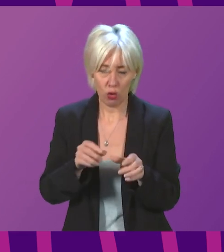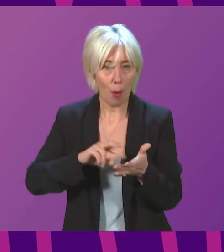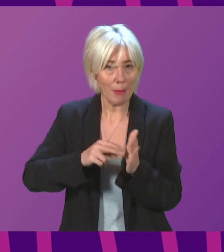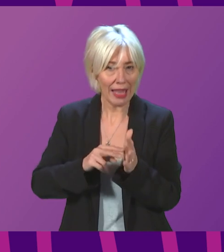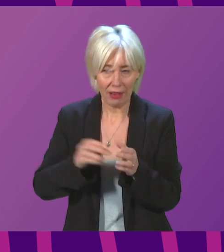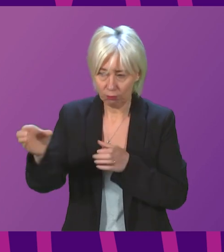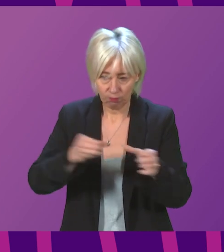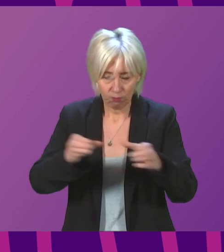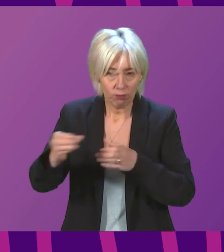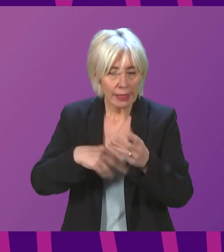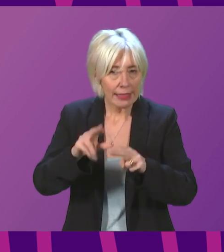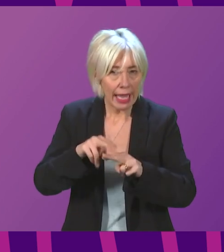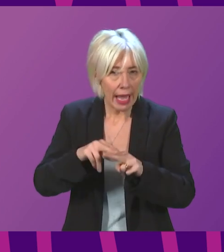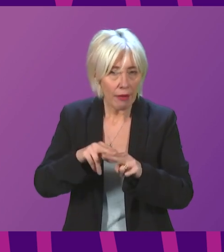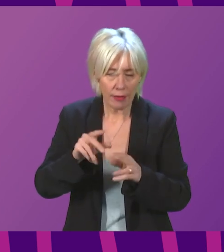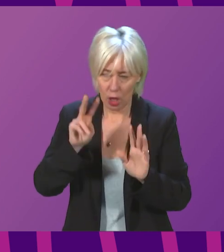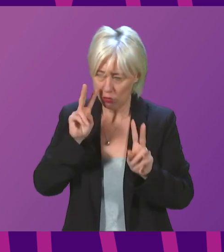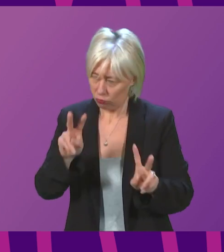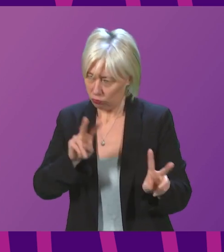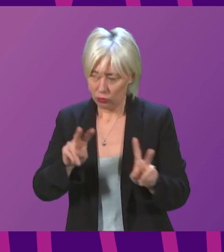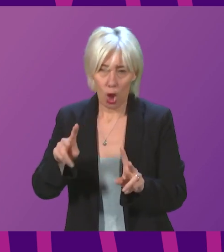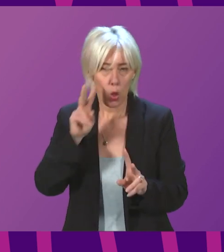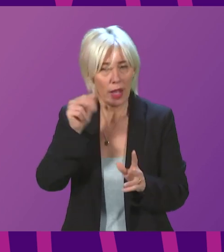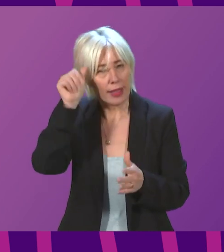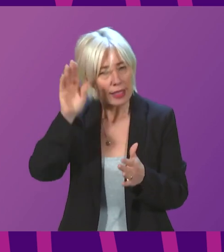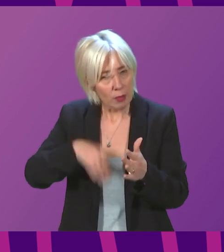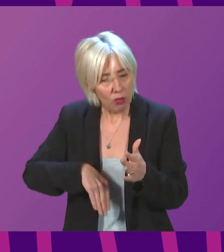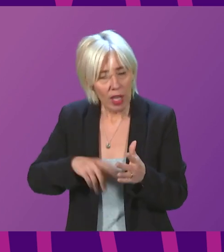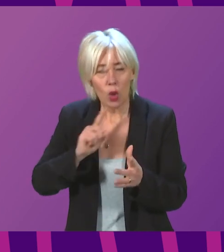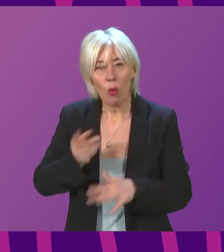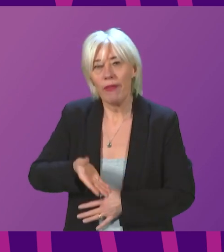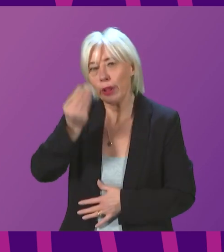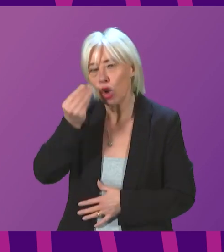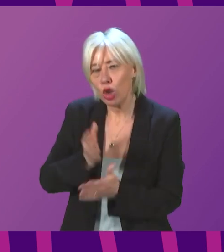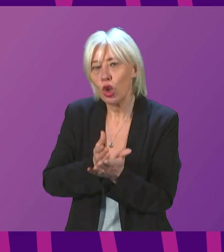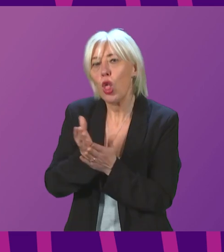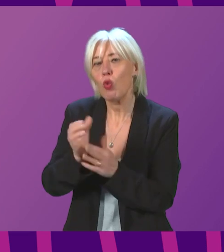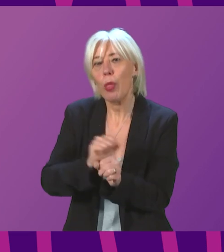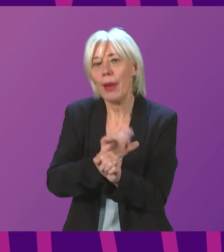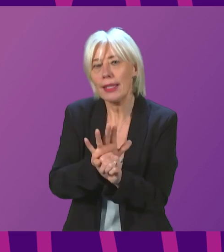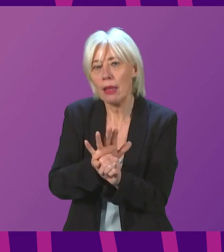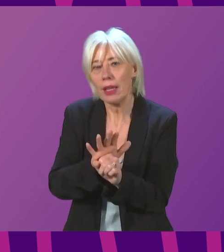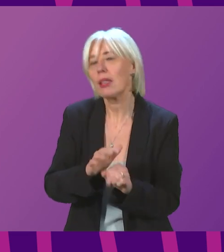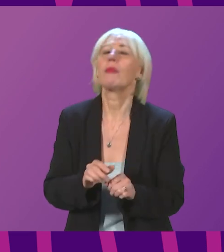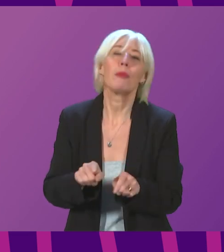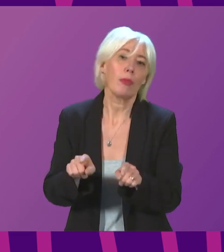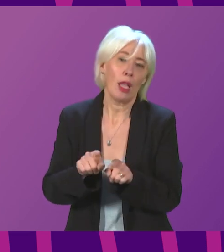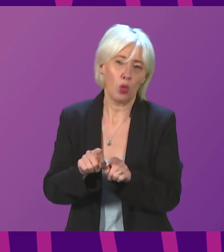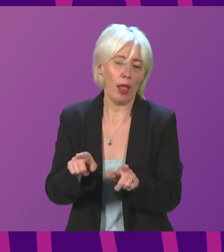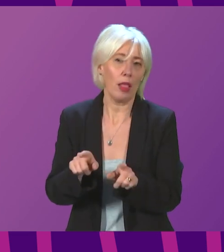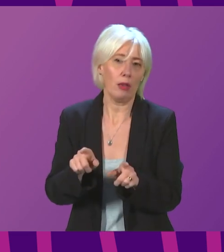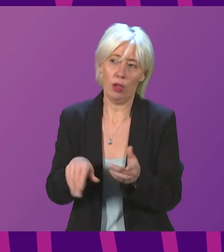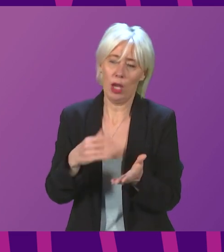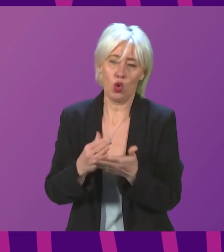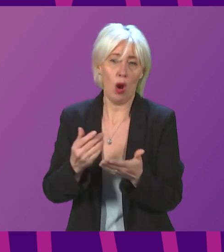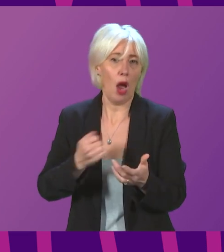take proper account of the experience of and the lessons learned through the COVID pandemic. Also to take proper account of